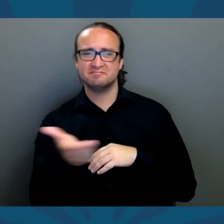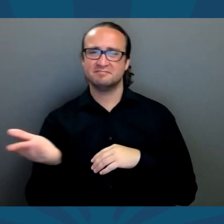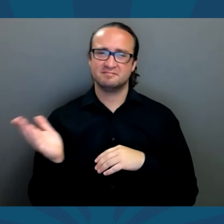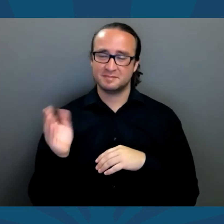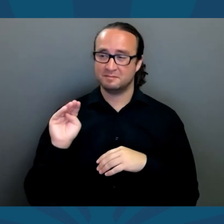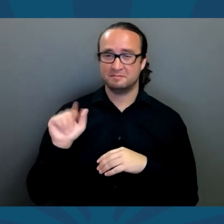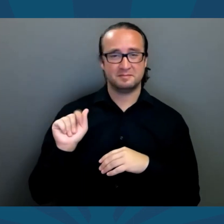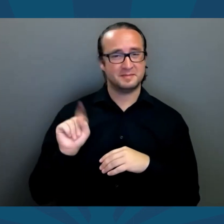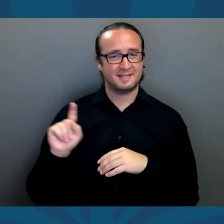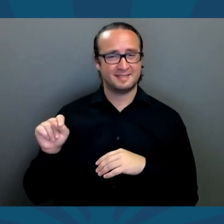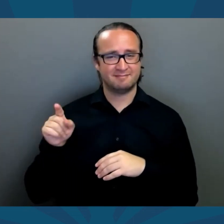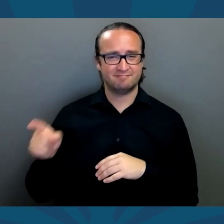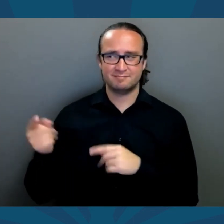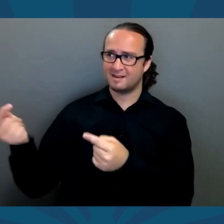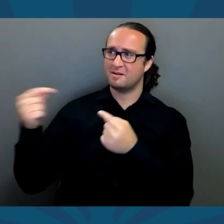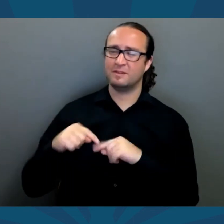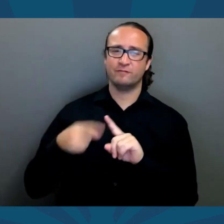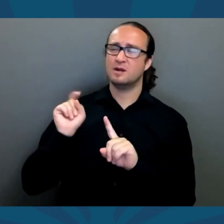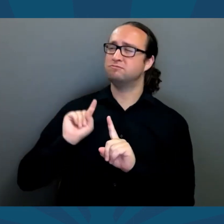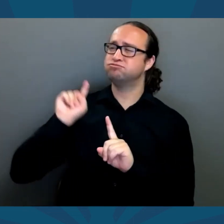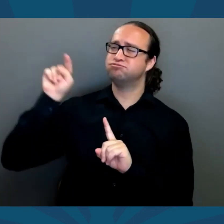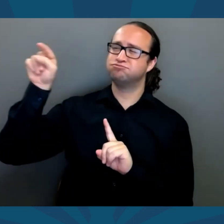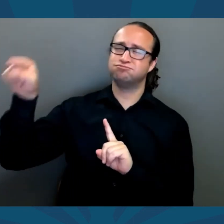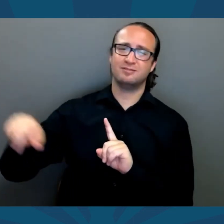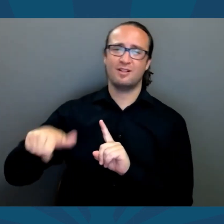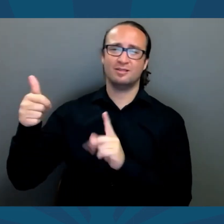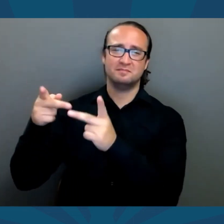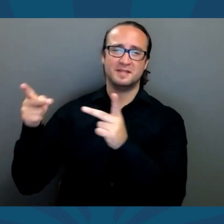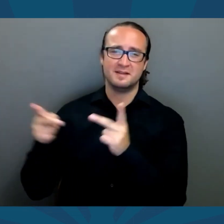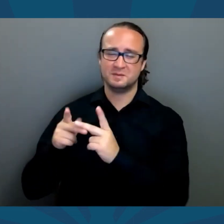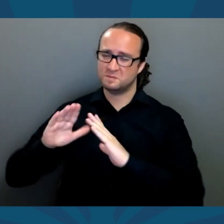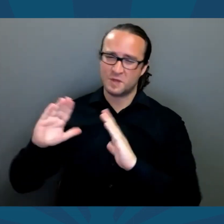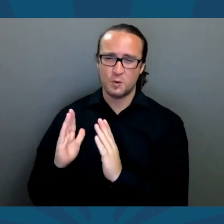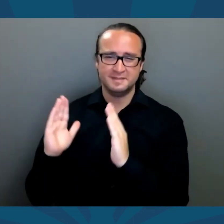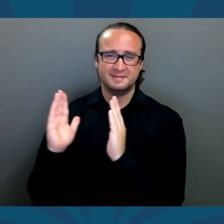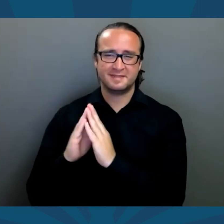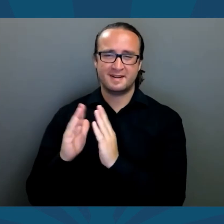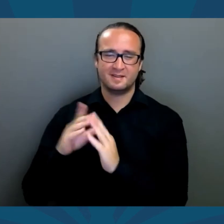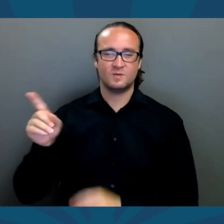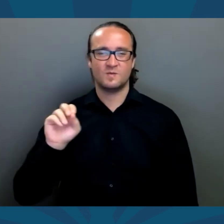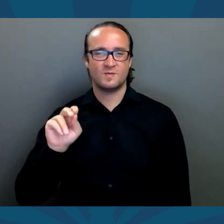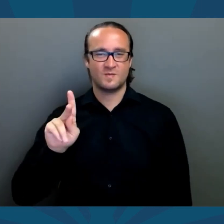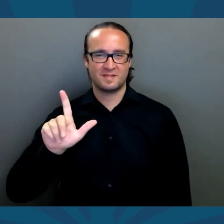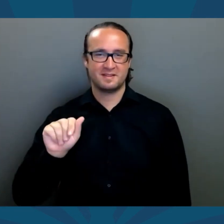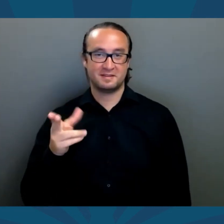One many, Matt came here from somewhere else. Small town, Oklahoma.